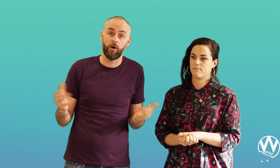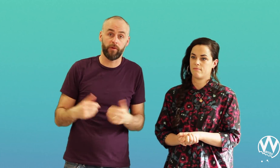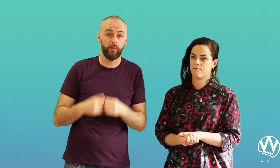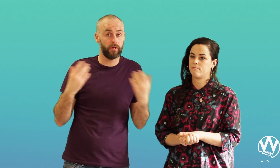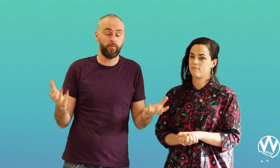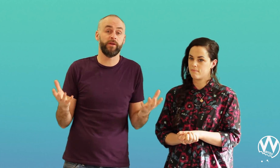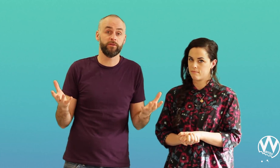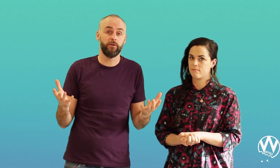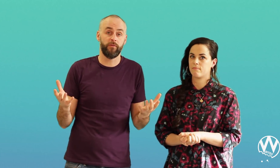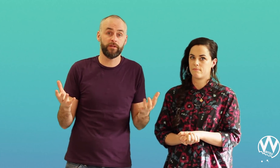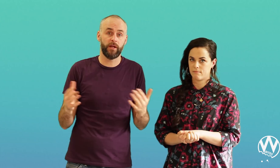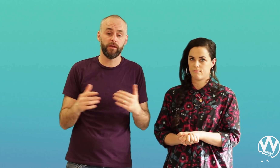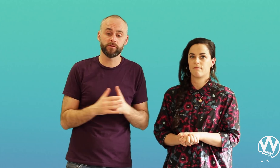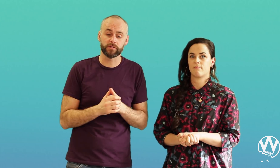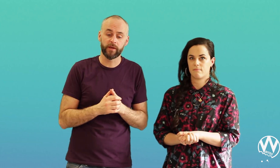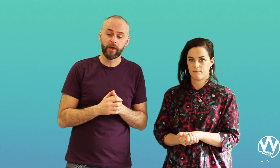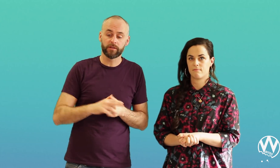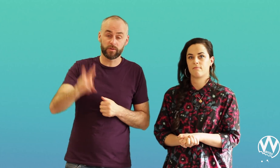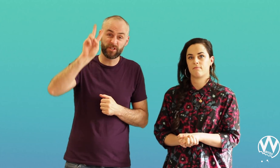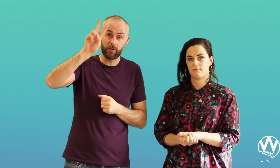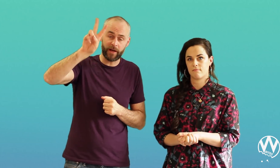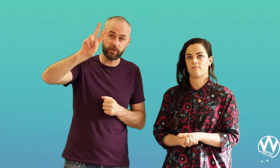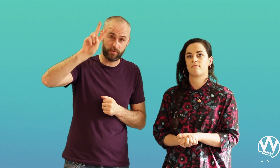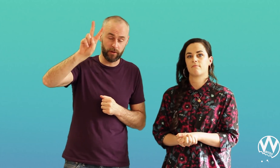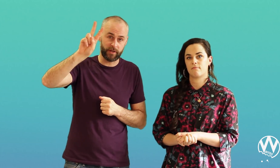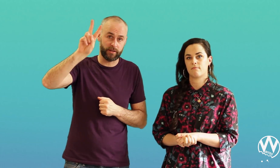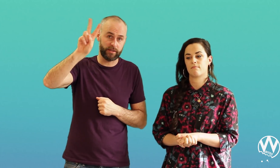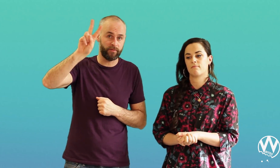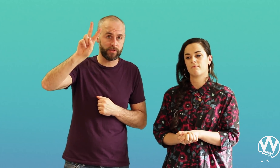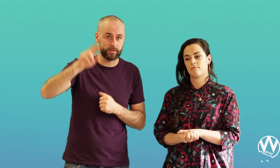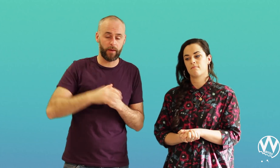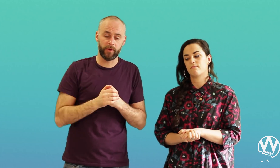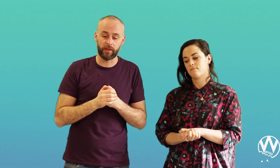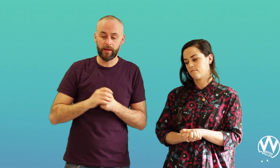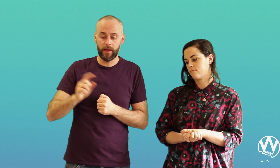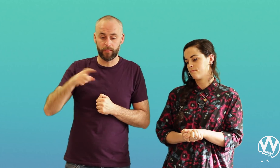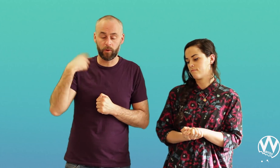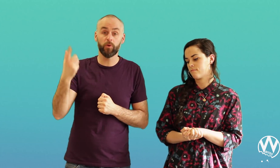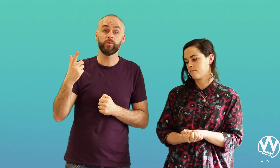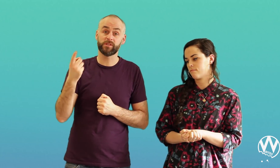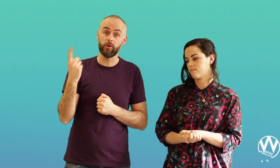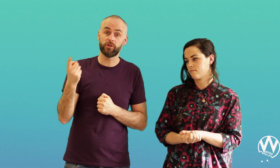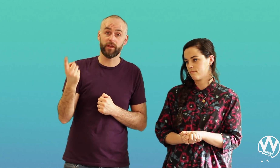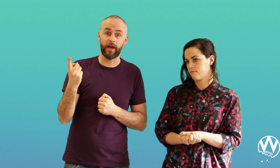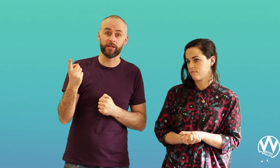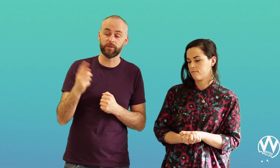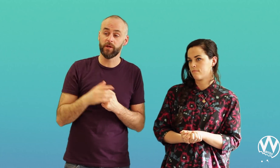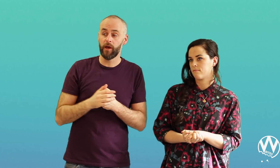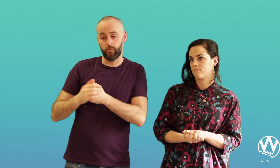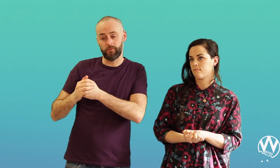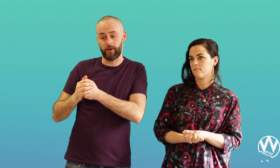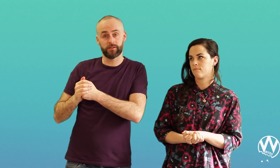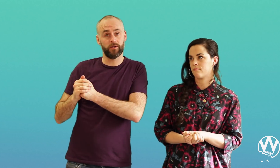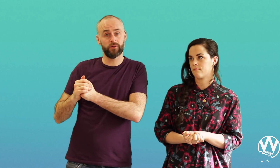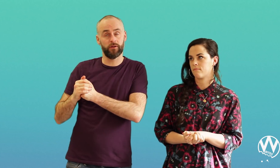off? Are we going to piss off internet users? So there's two metrics we looked at to see if this was happening. Number one was social engagement. And we found that social